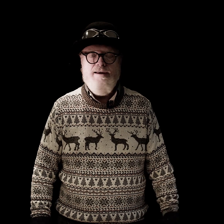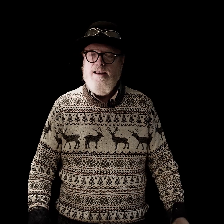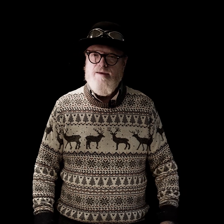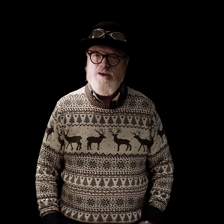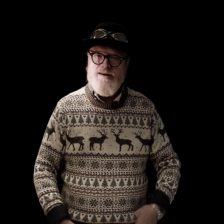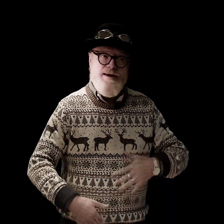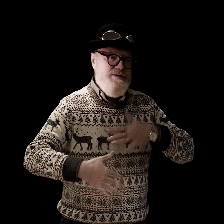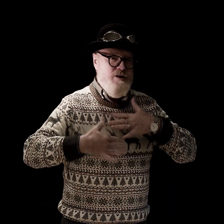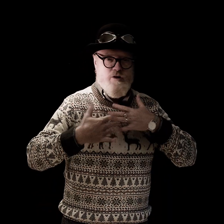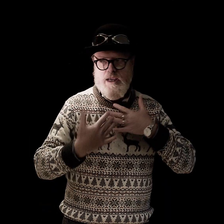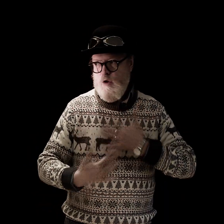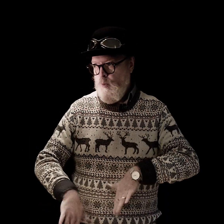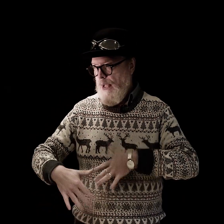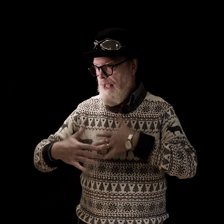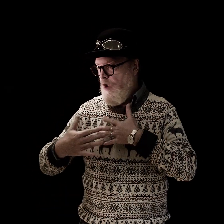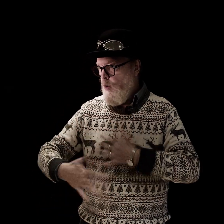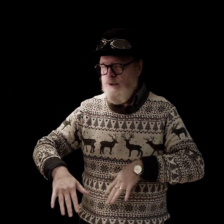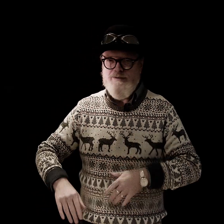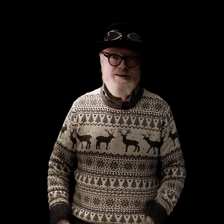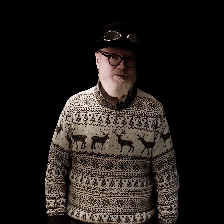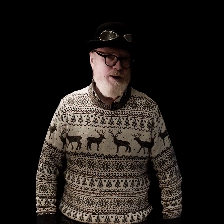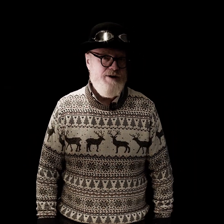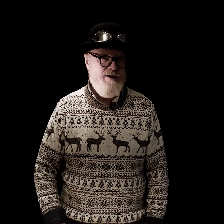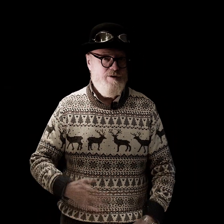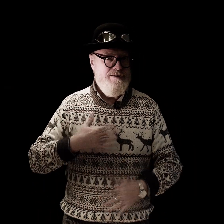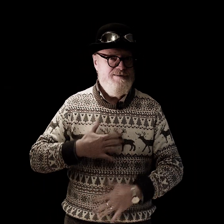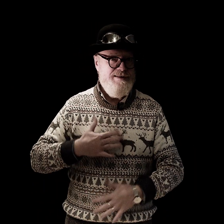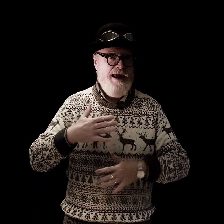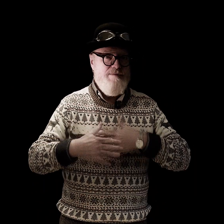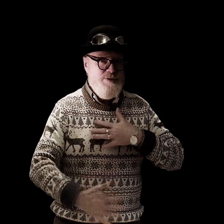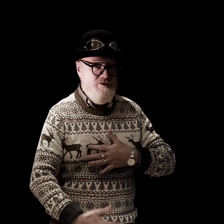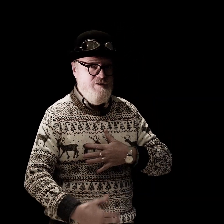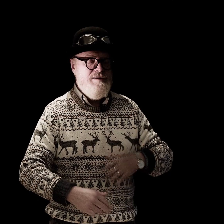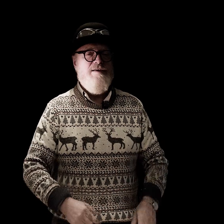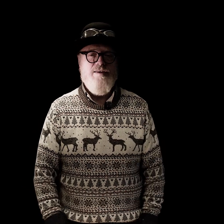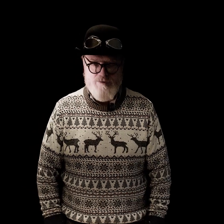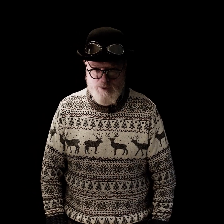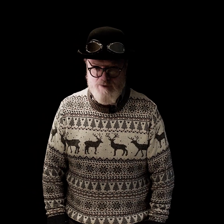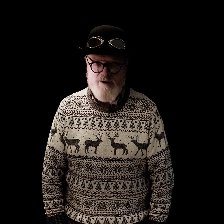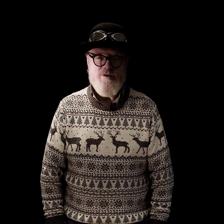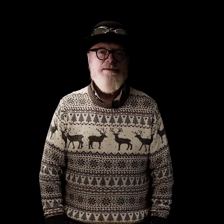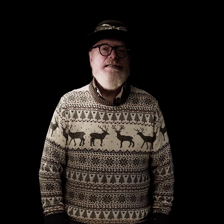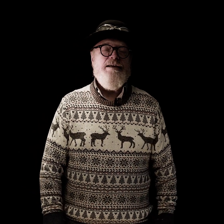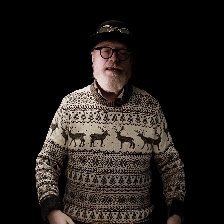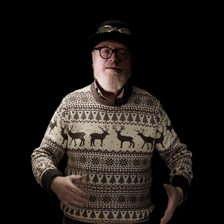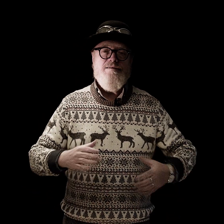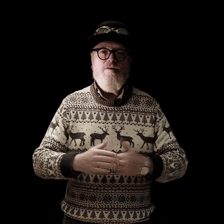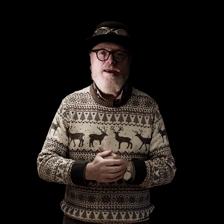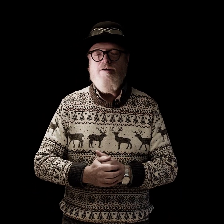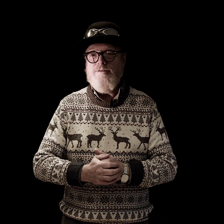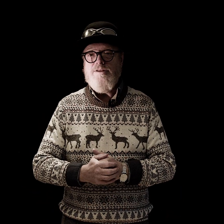left-handed you do it wow the other way around see the hand position the other way around okay so they are some